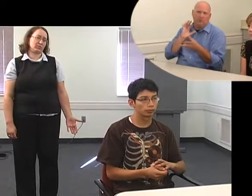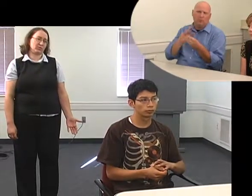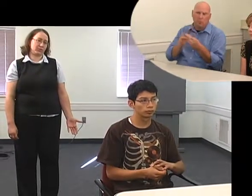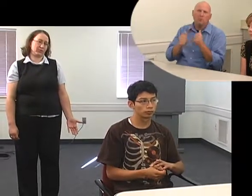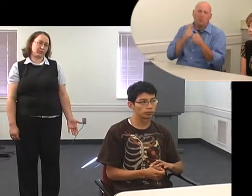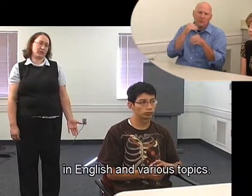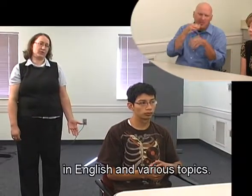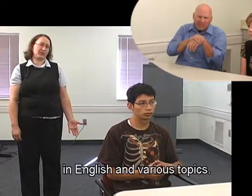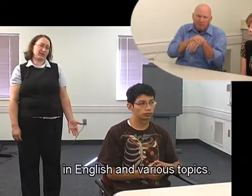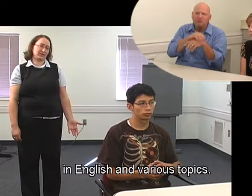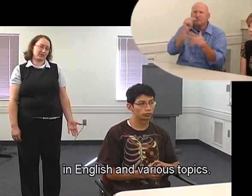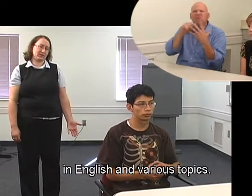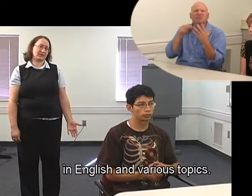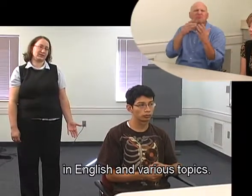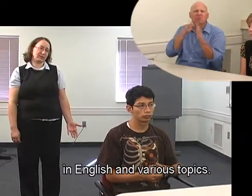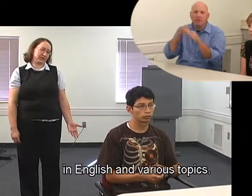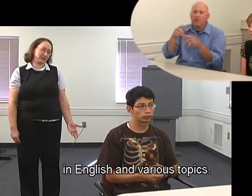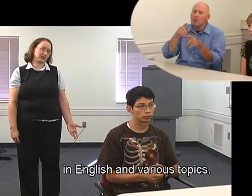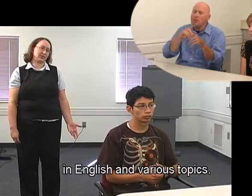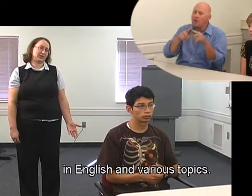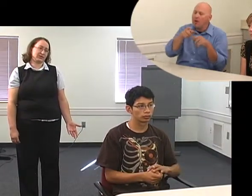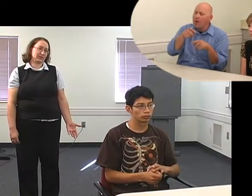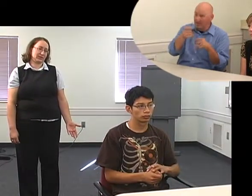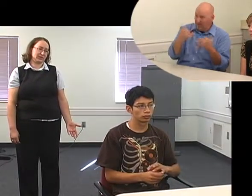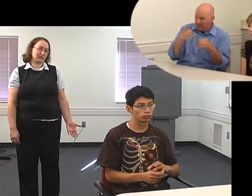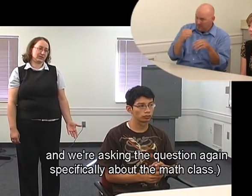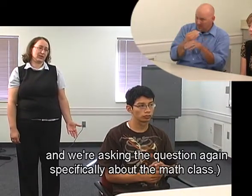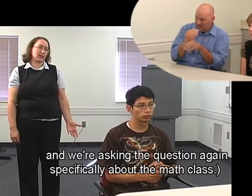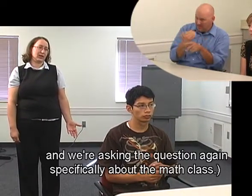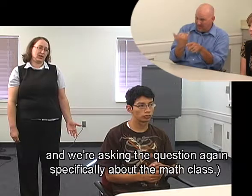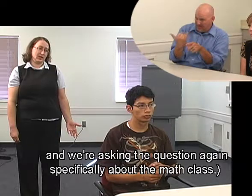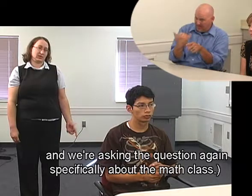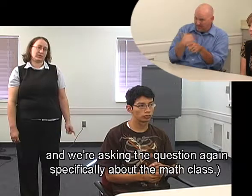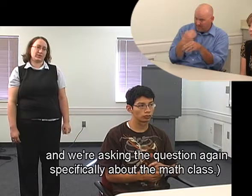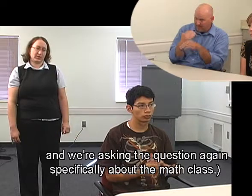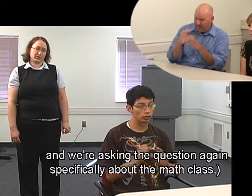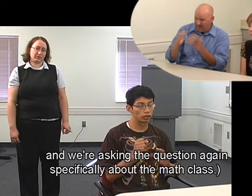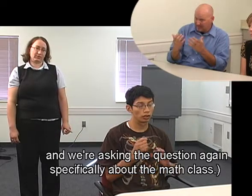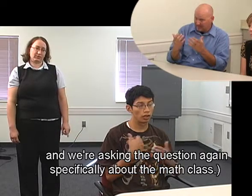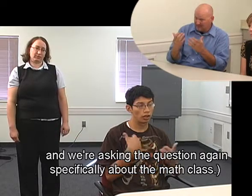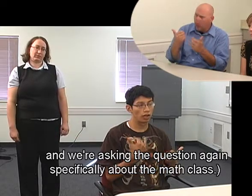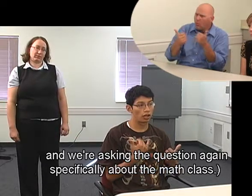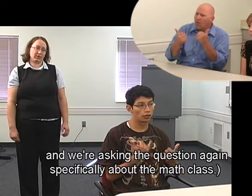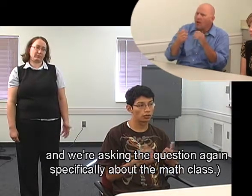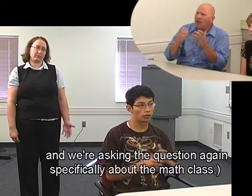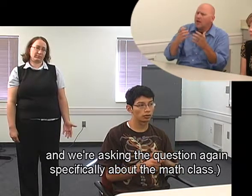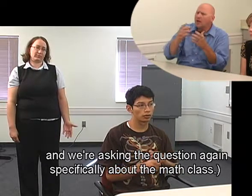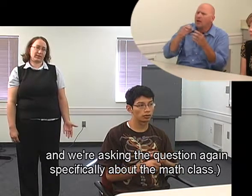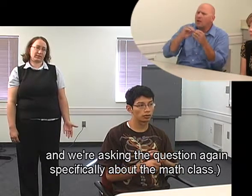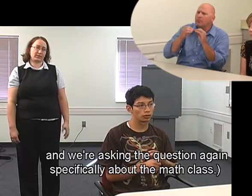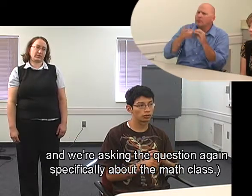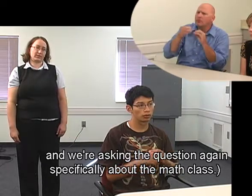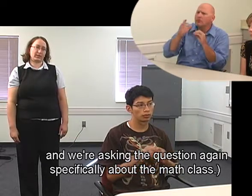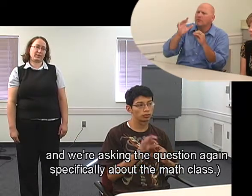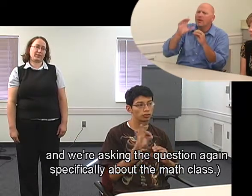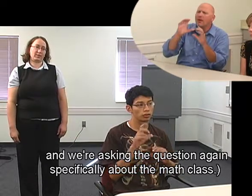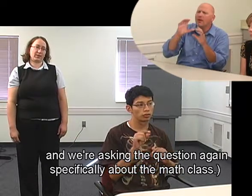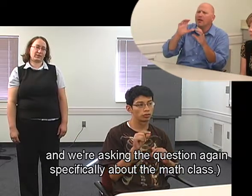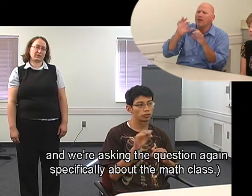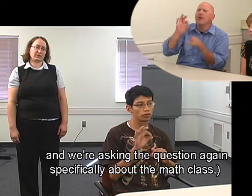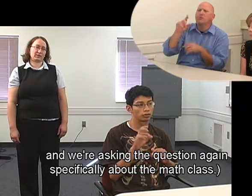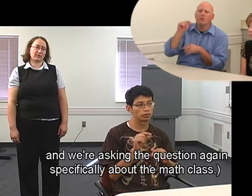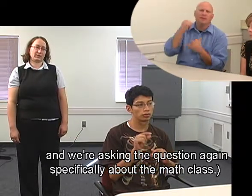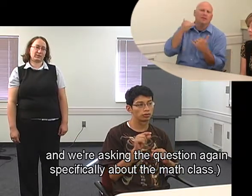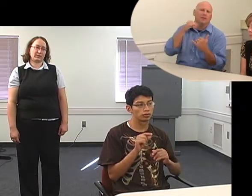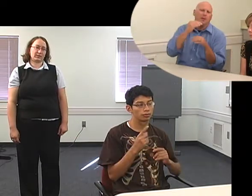have about 24 to 25 credits in English and various topics and Trent's actually asking the question again about the